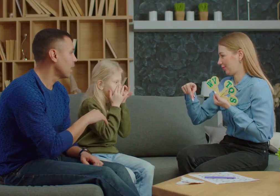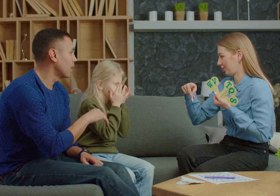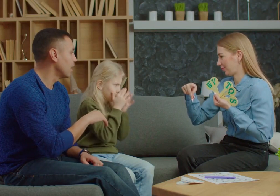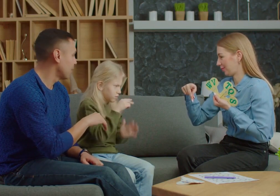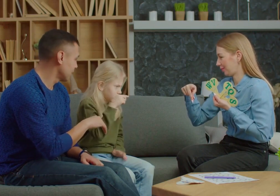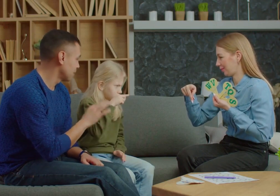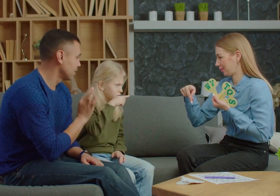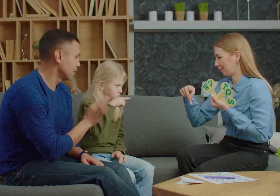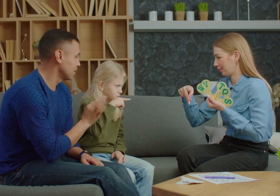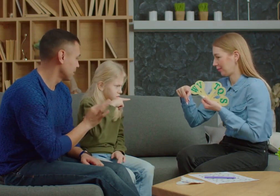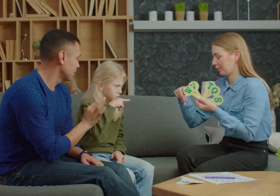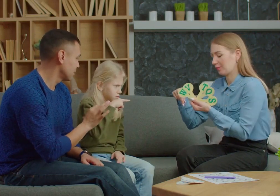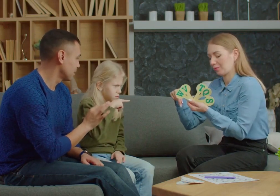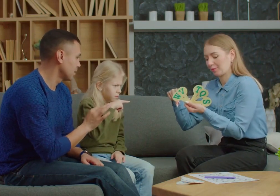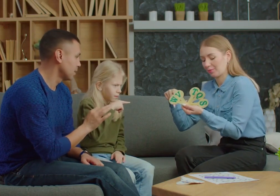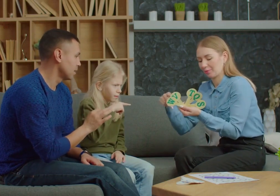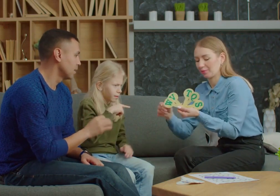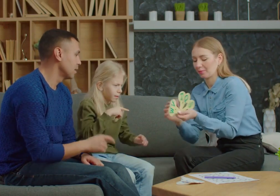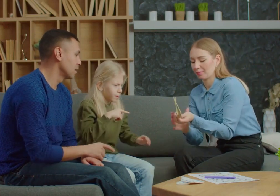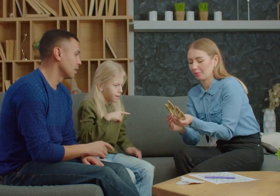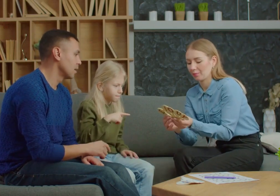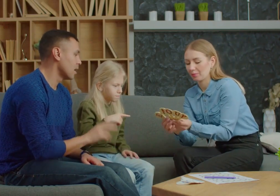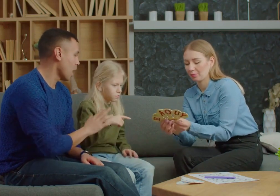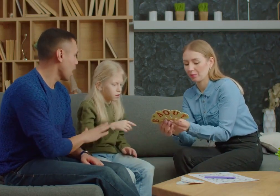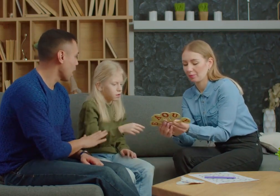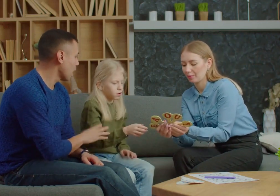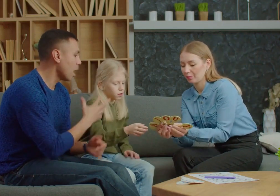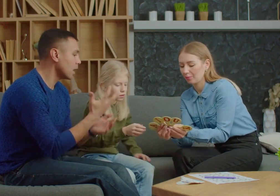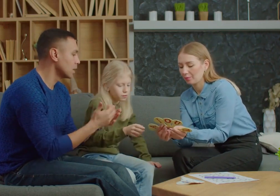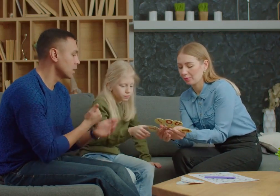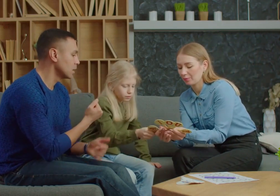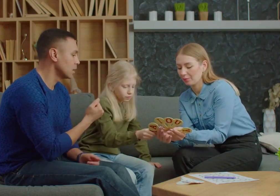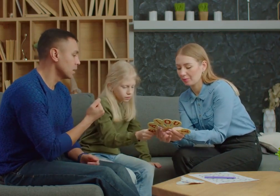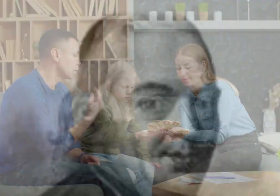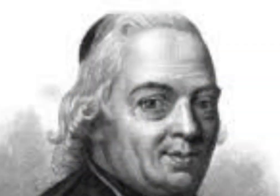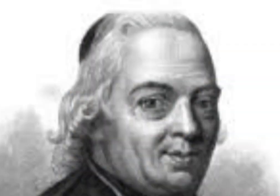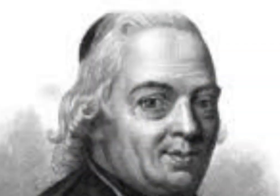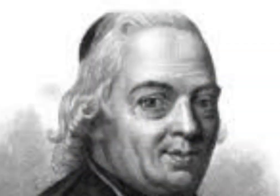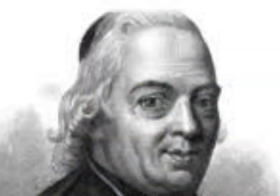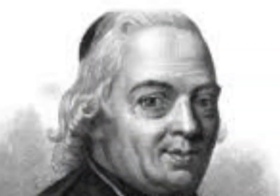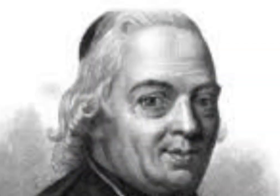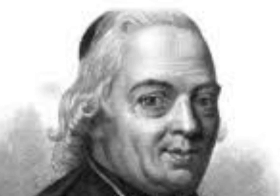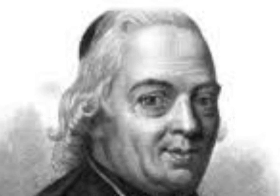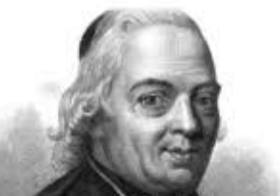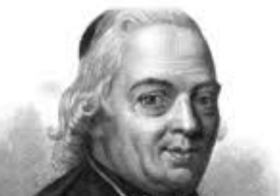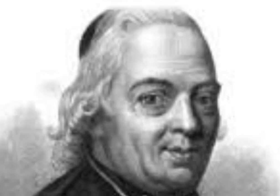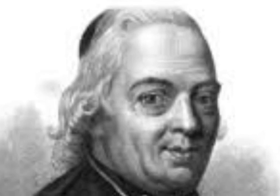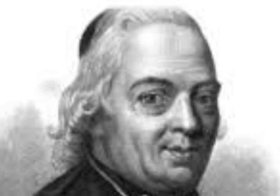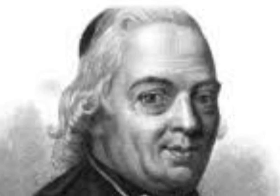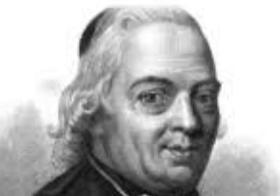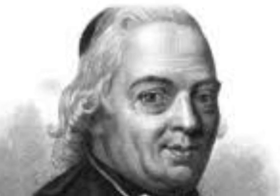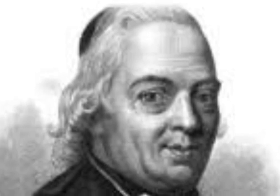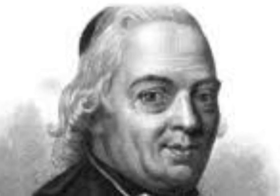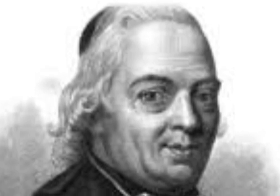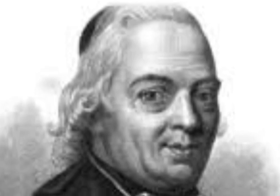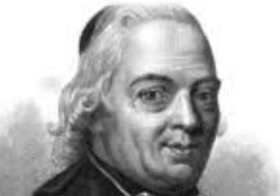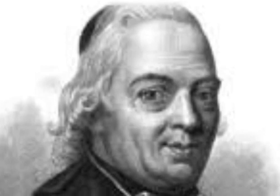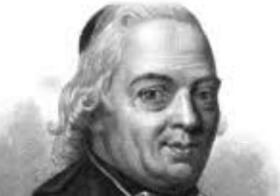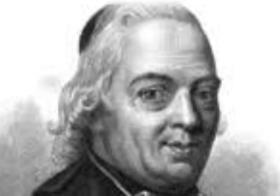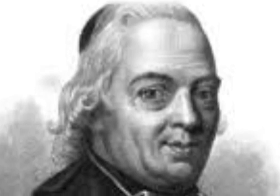became deaf at the age of eight and started attending the National Institute for the Deaf in Paris. He was inspired by his teachers, such as Laurent Clerc, to